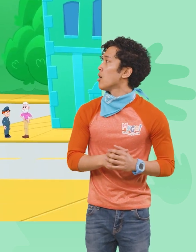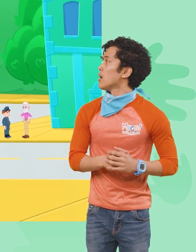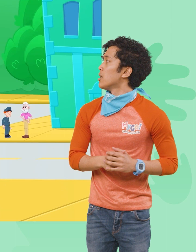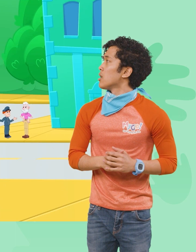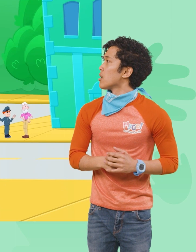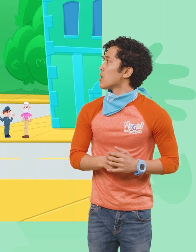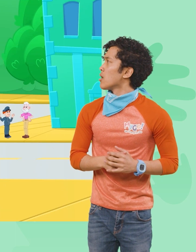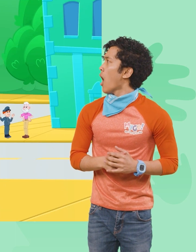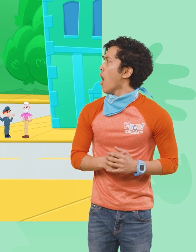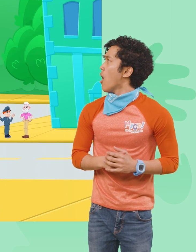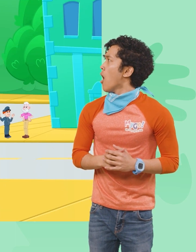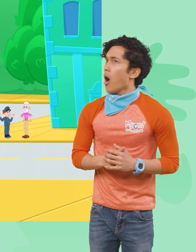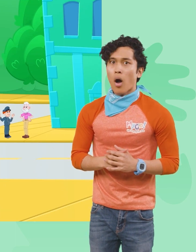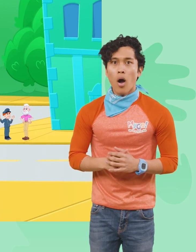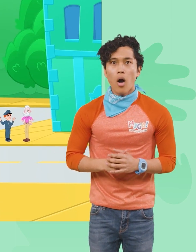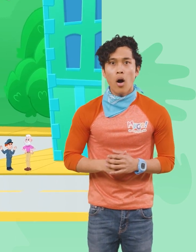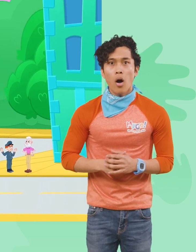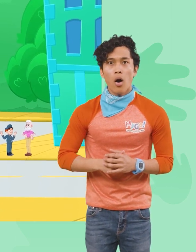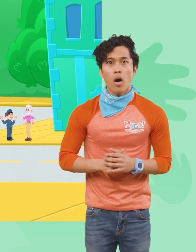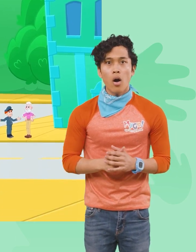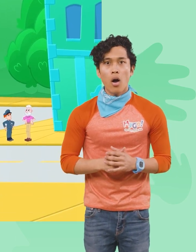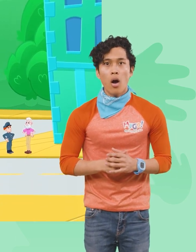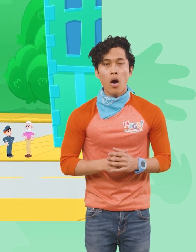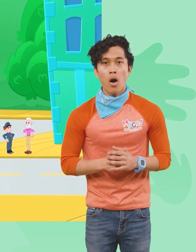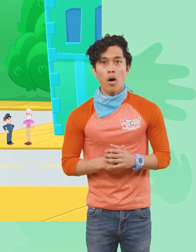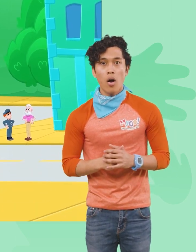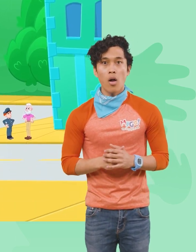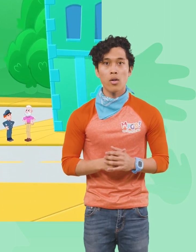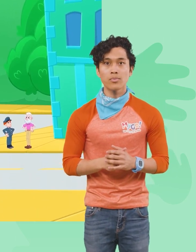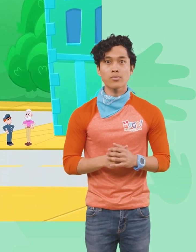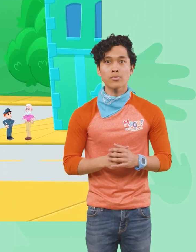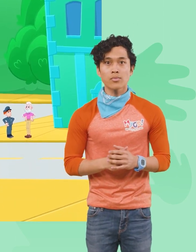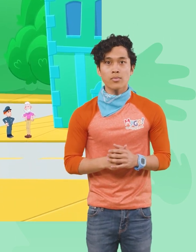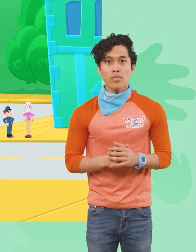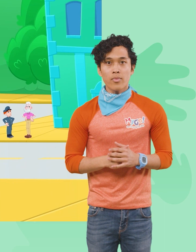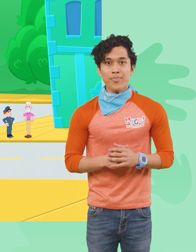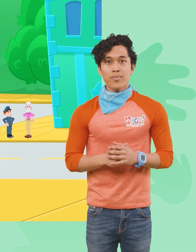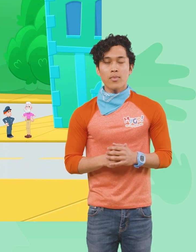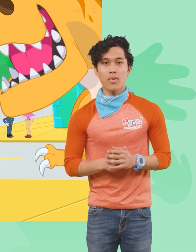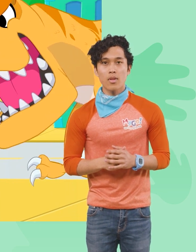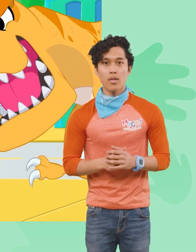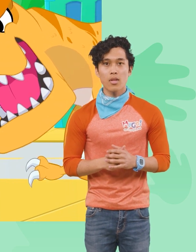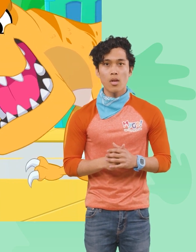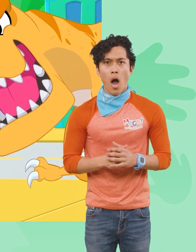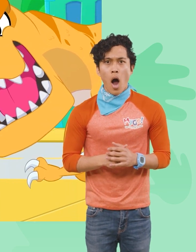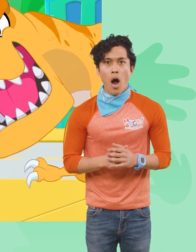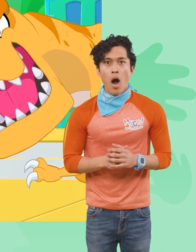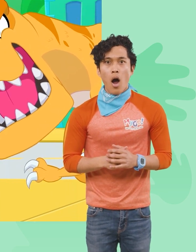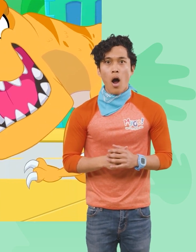I'll glad to All the